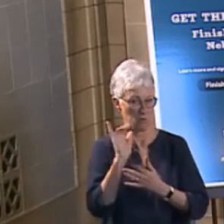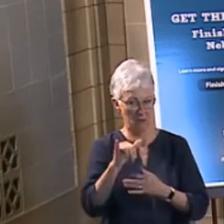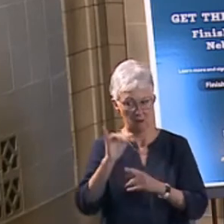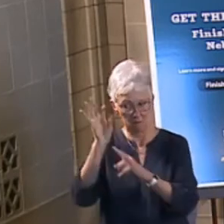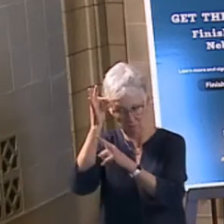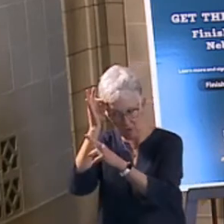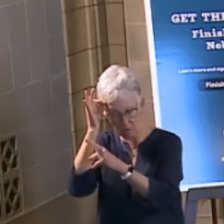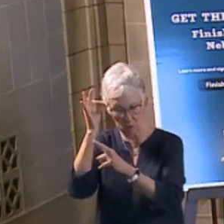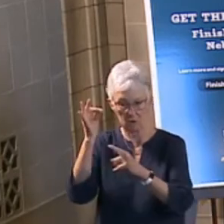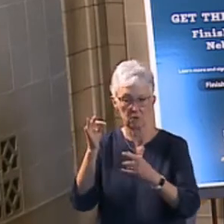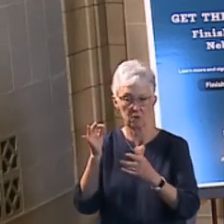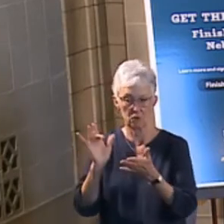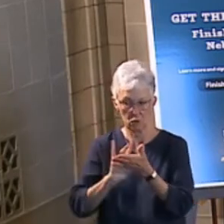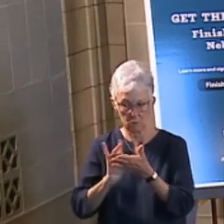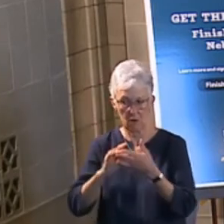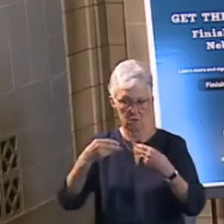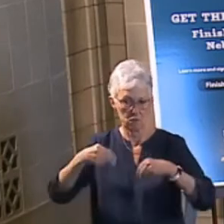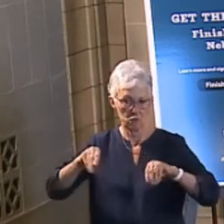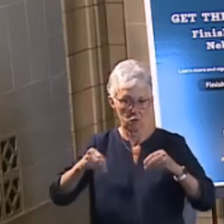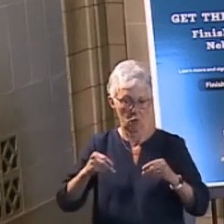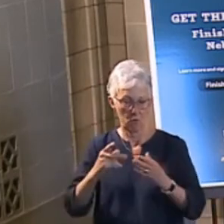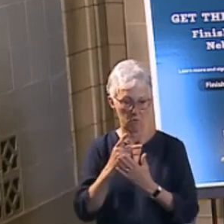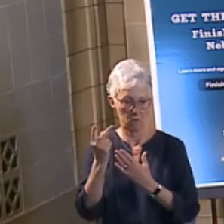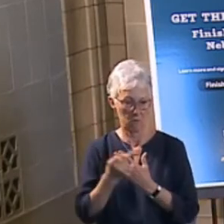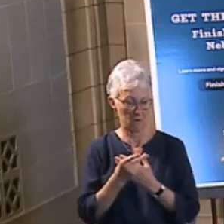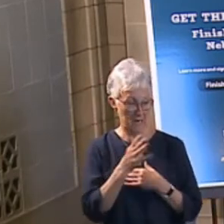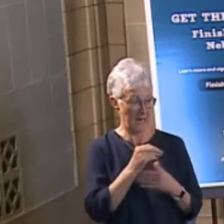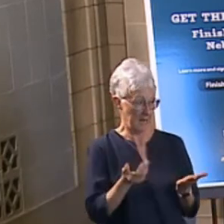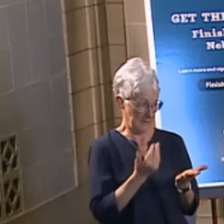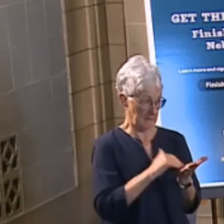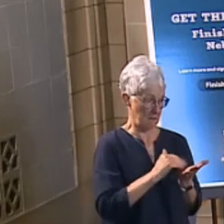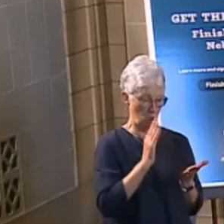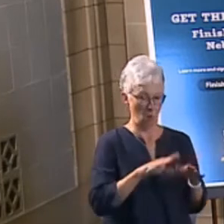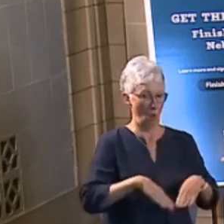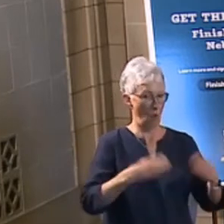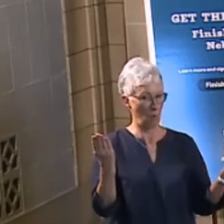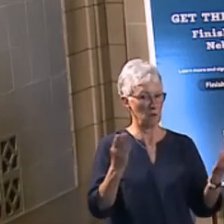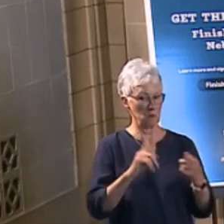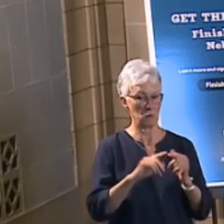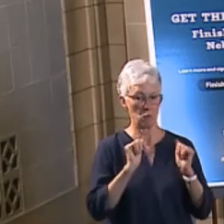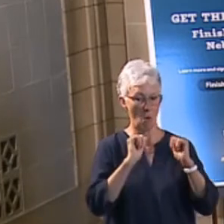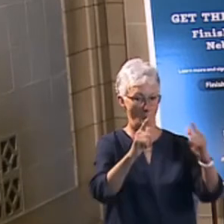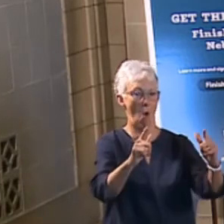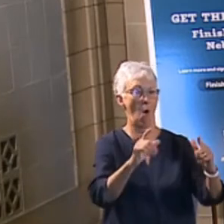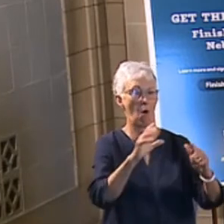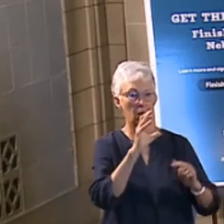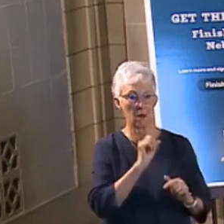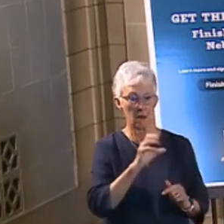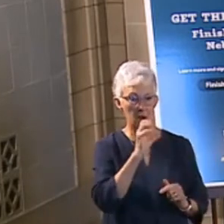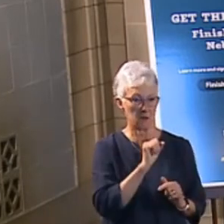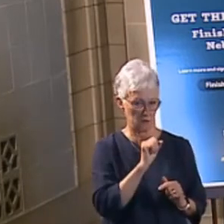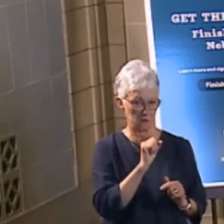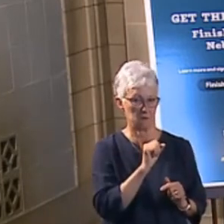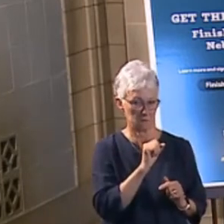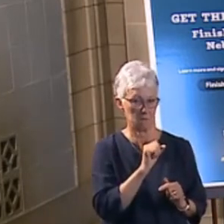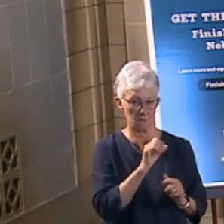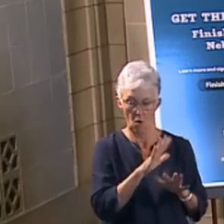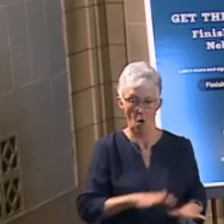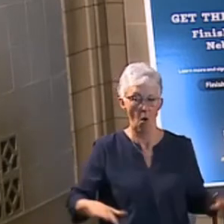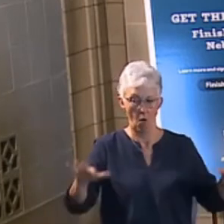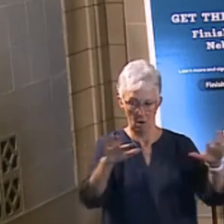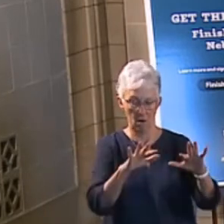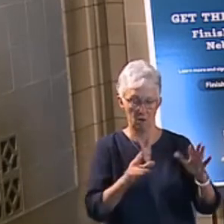And again, we'll be opening that up to all age groups across the state. So, please get signed up, vaccinate.ne